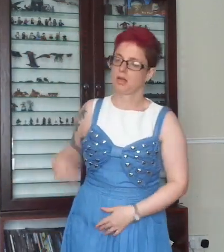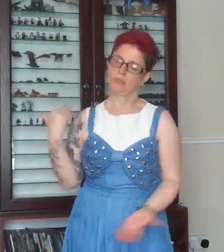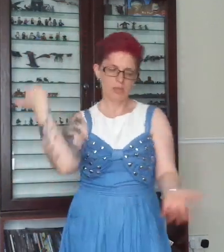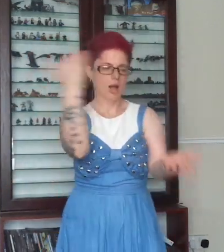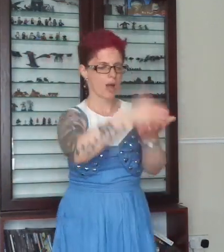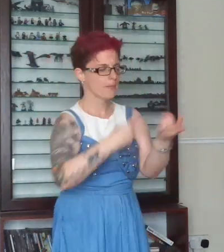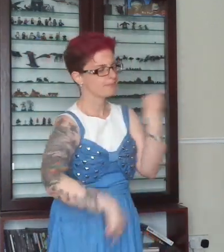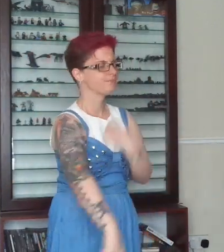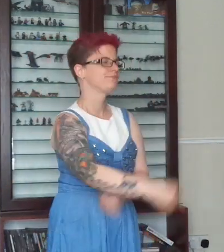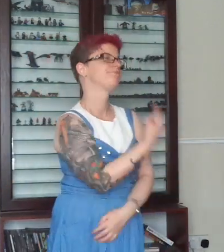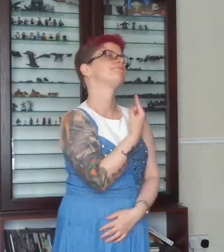a little tired